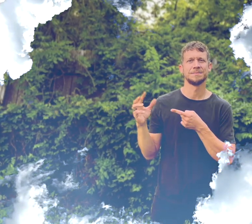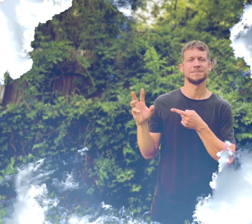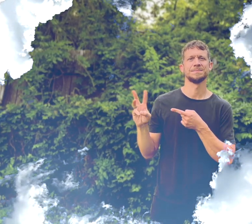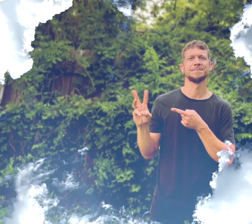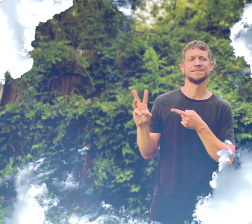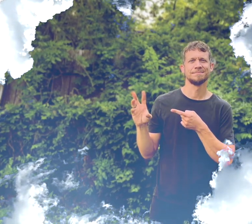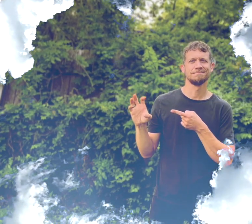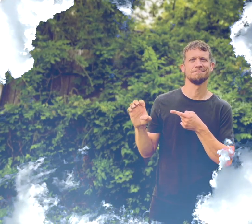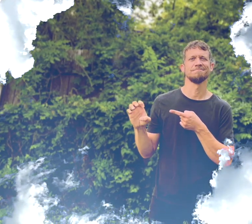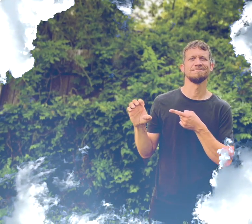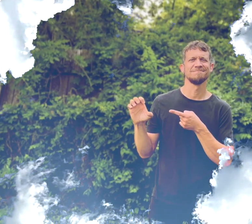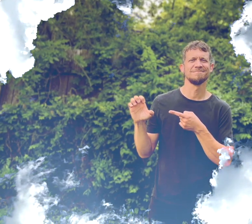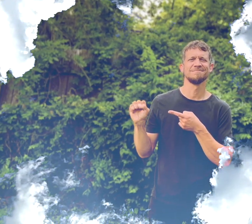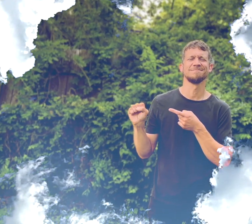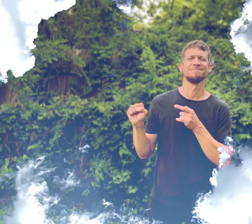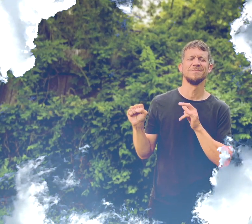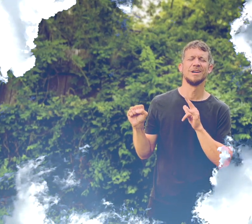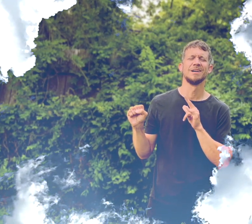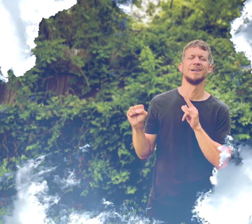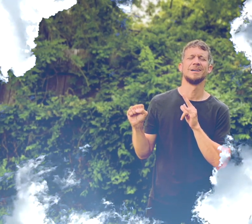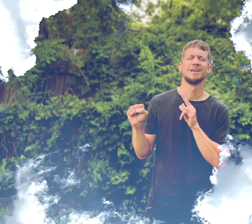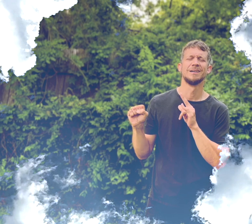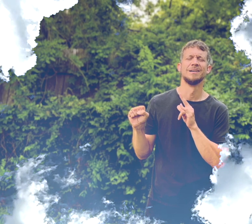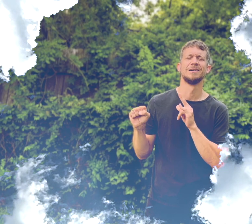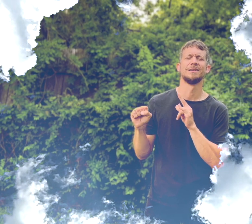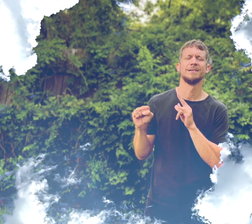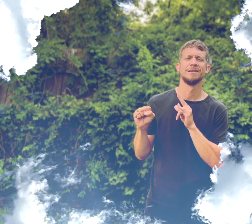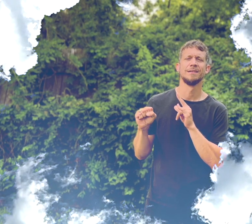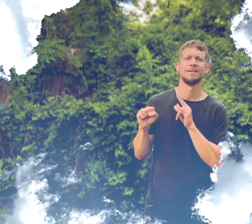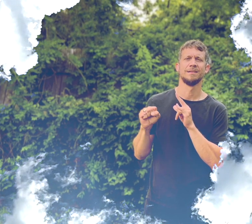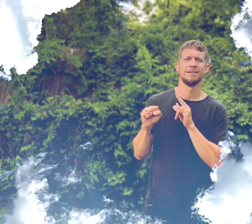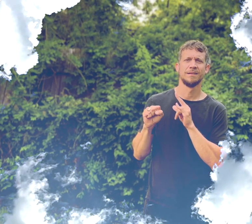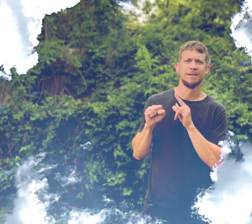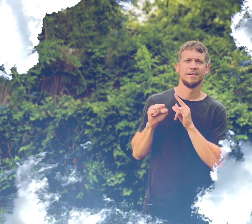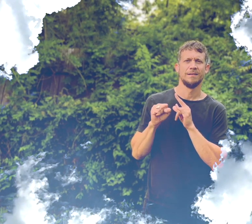remember I remember